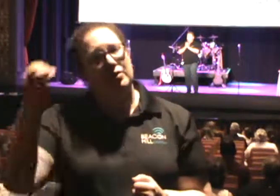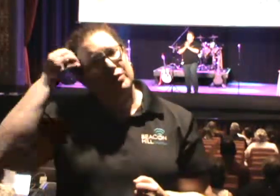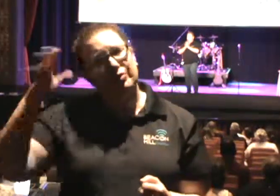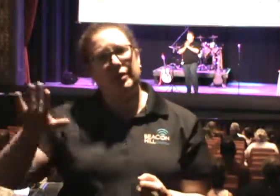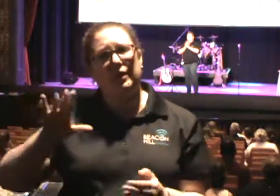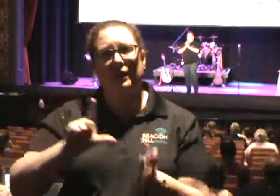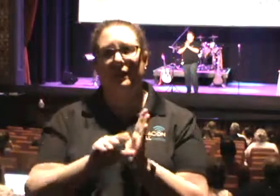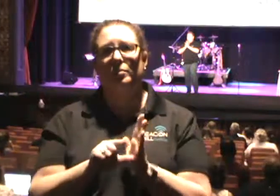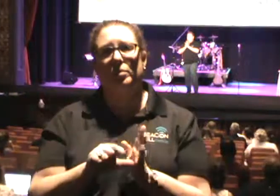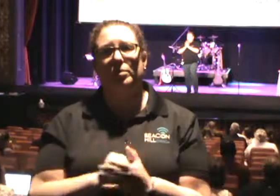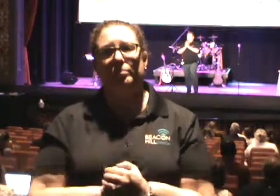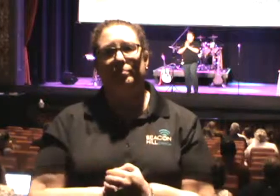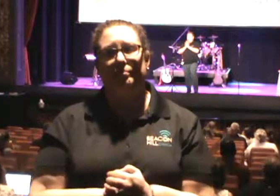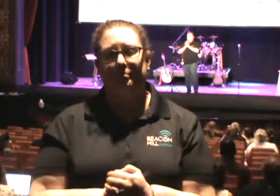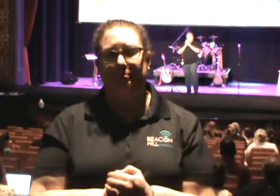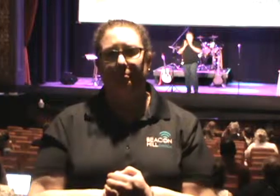moment.